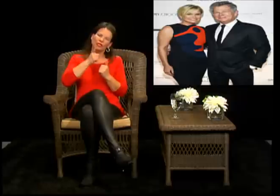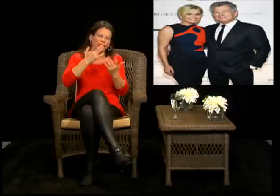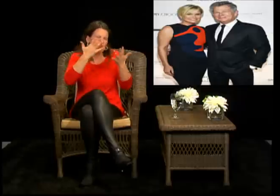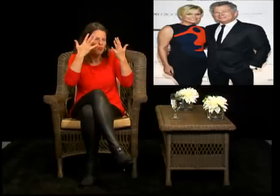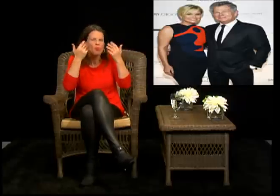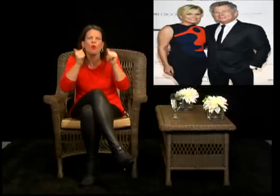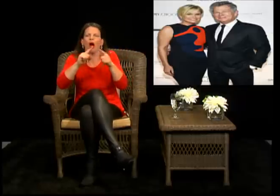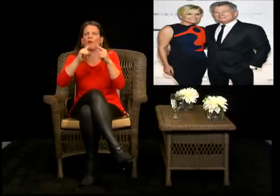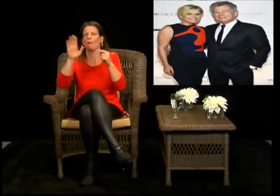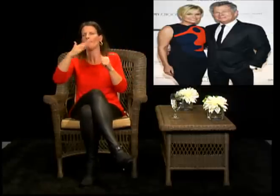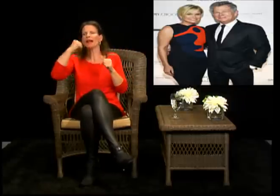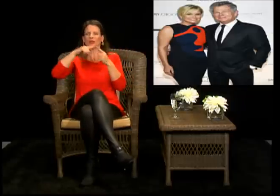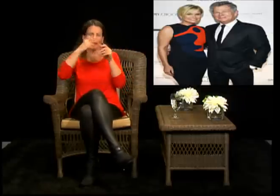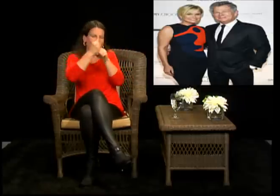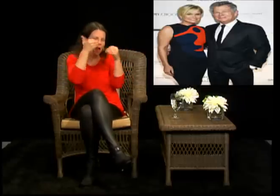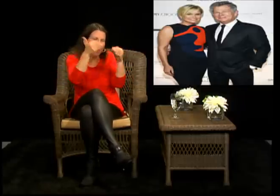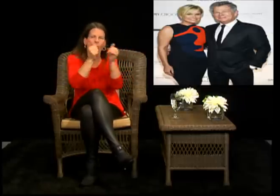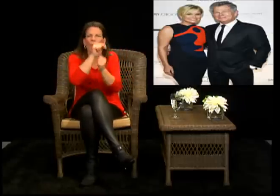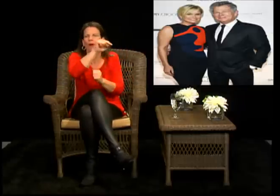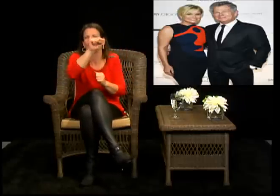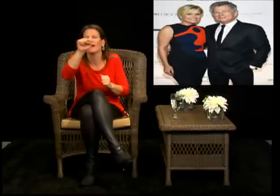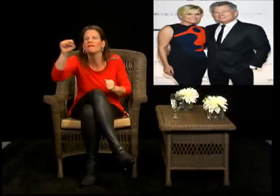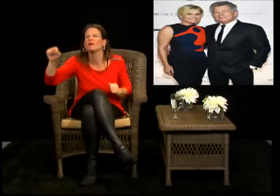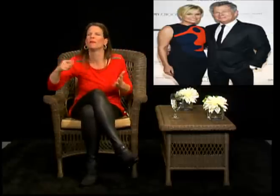her story and, um, um,